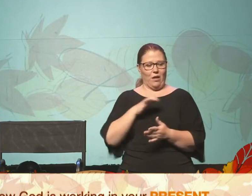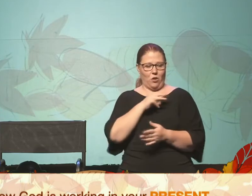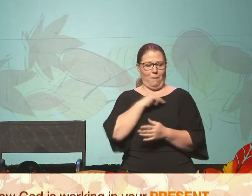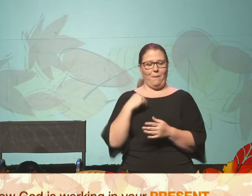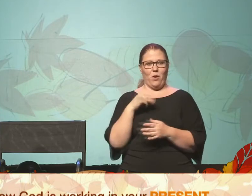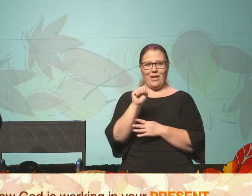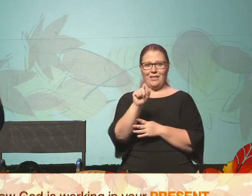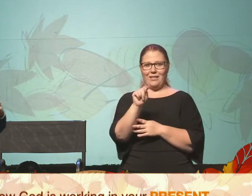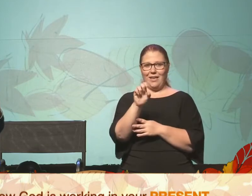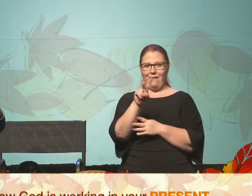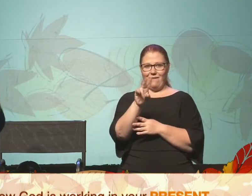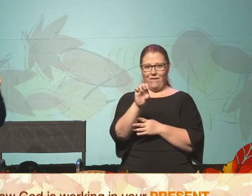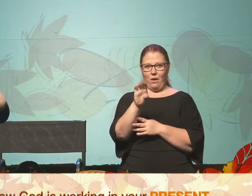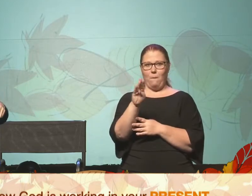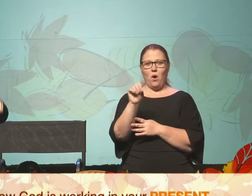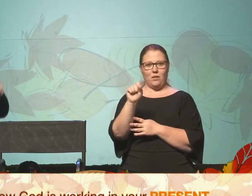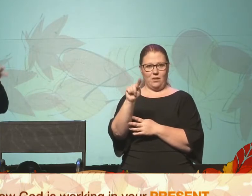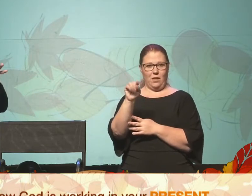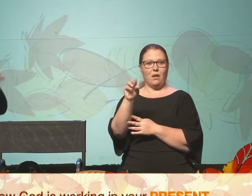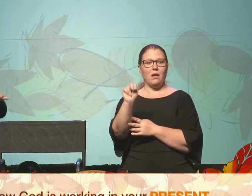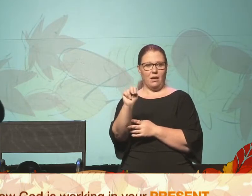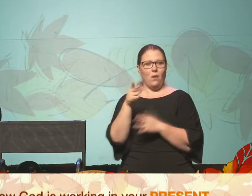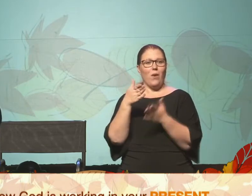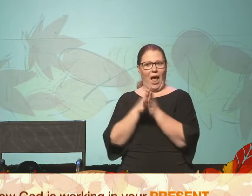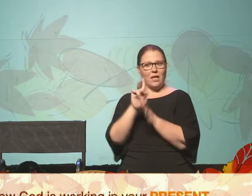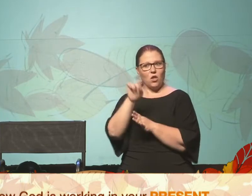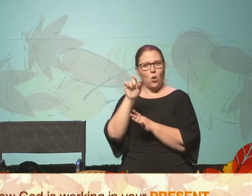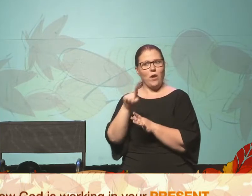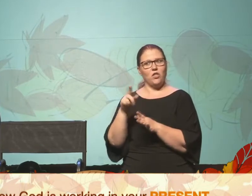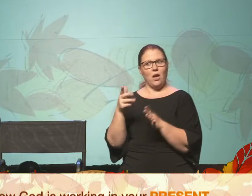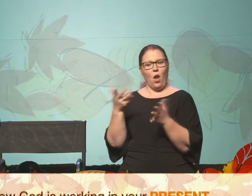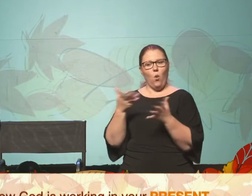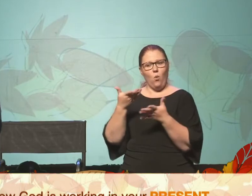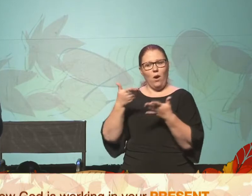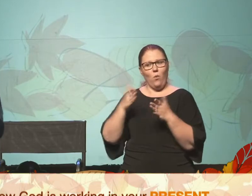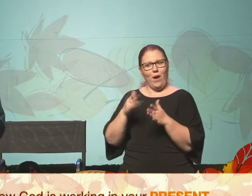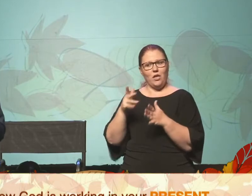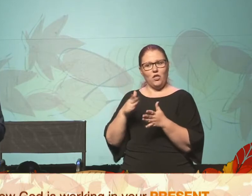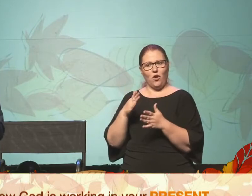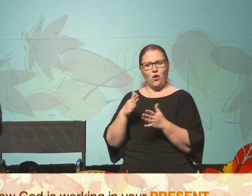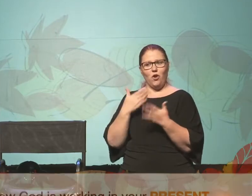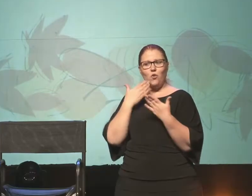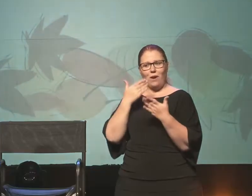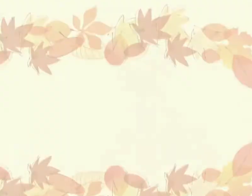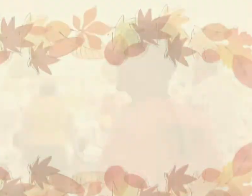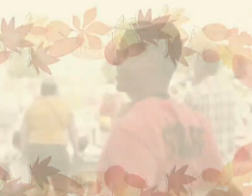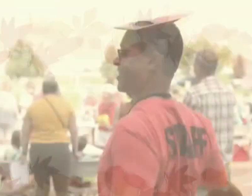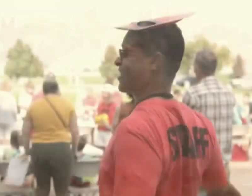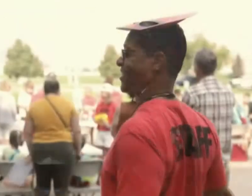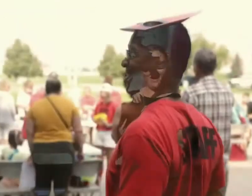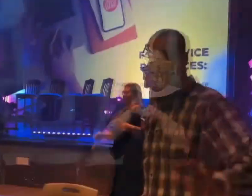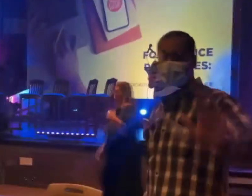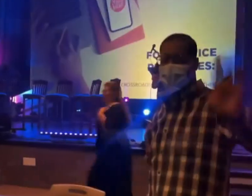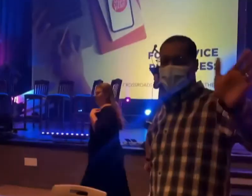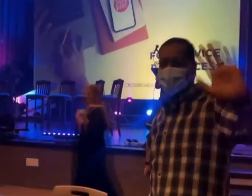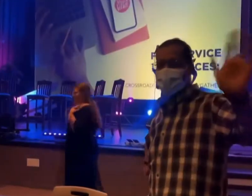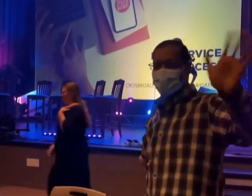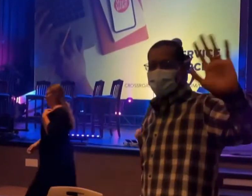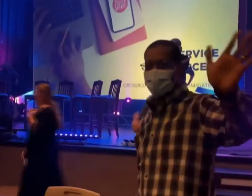Steve Boston, as we ask this question, how and in what ways are you grateful for God working in your presence? So do me a favor. Welcome Steve.